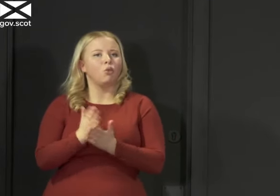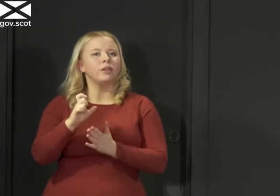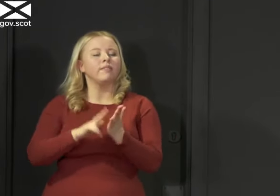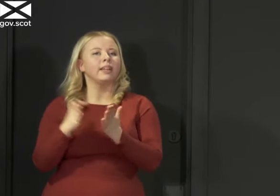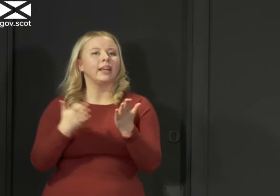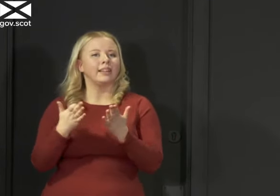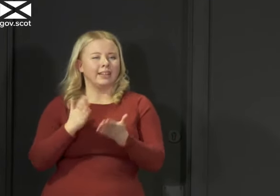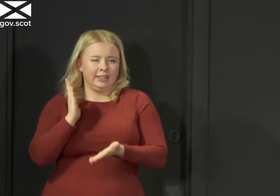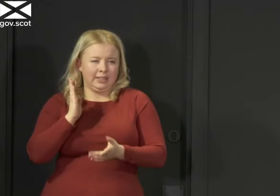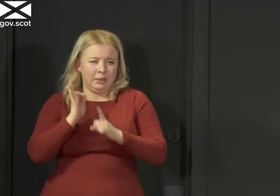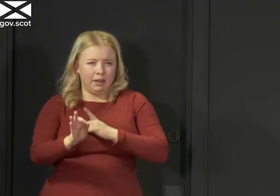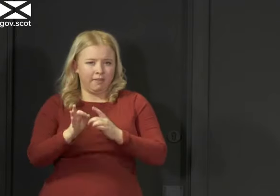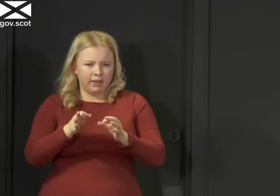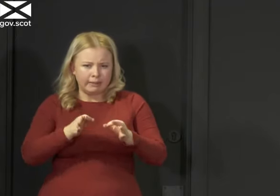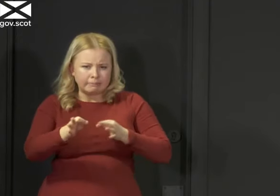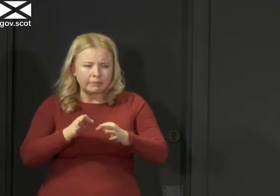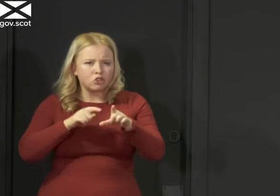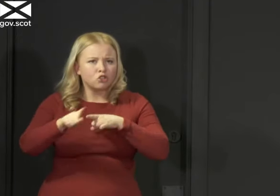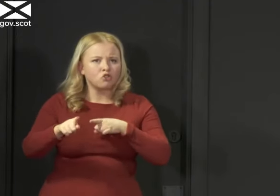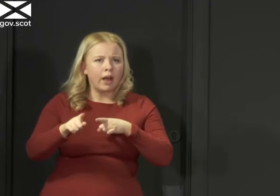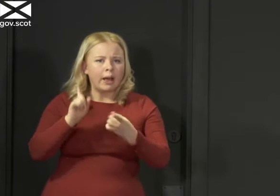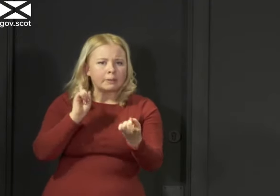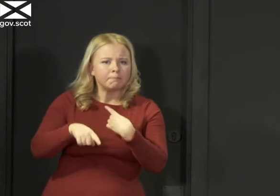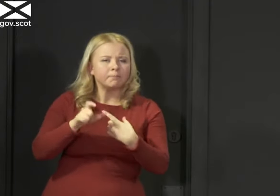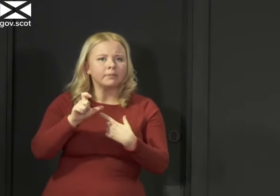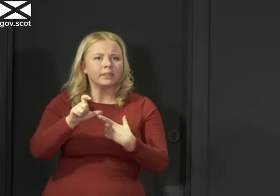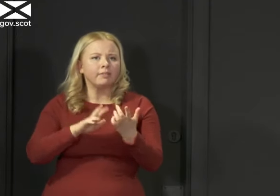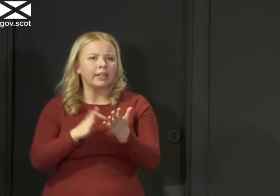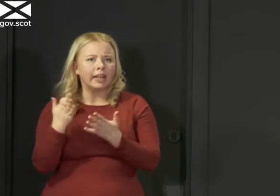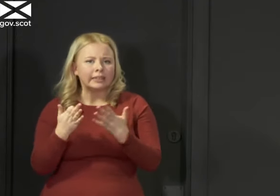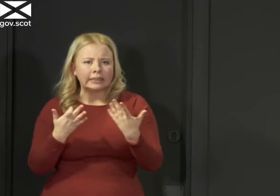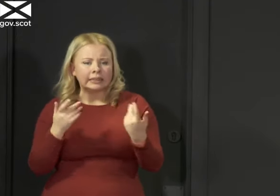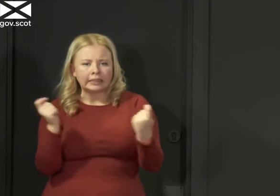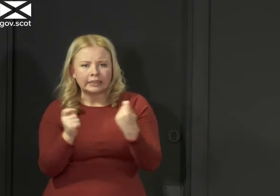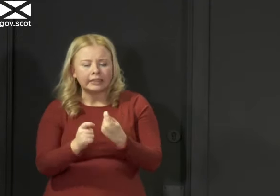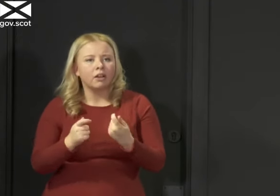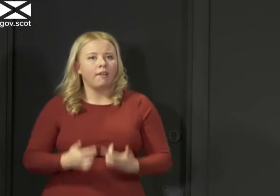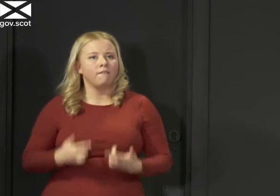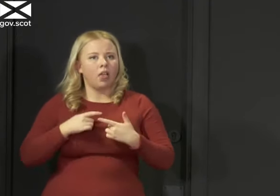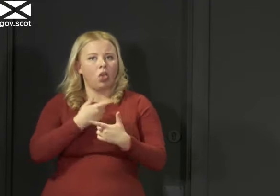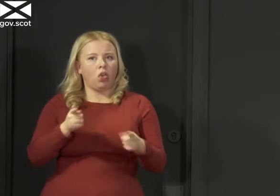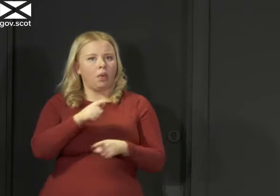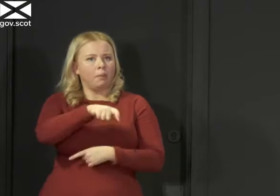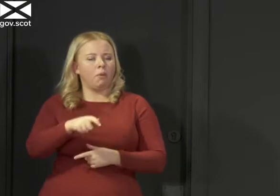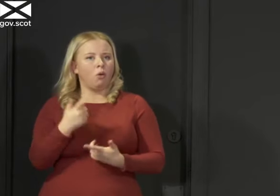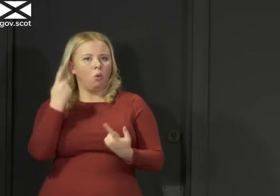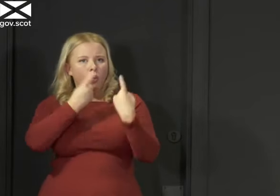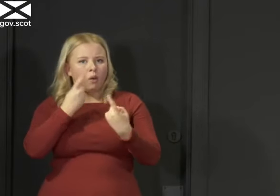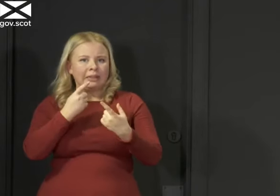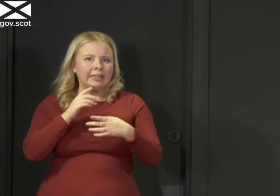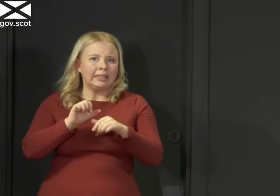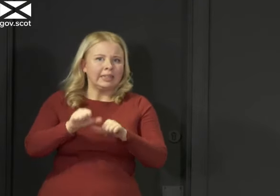we've had to take to tackle this virus has caused very many people to worry about future job prospects.